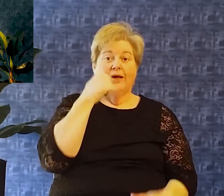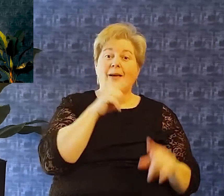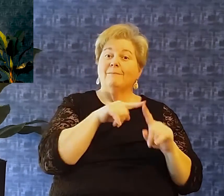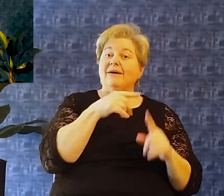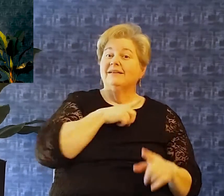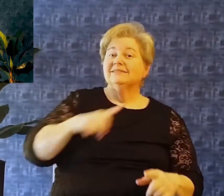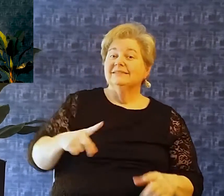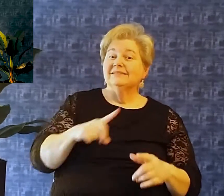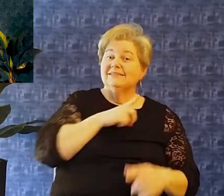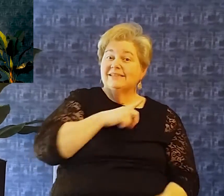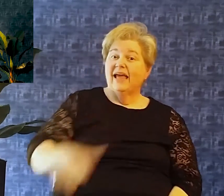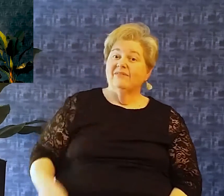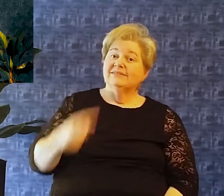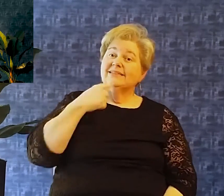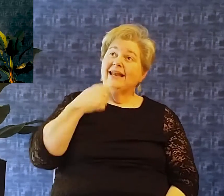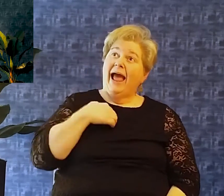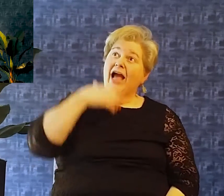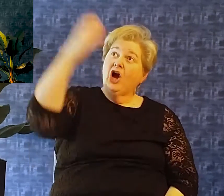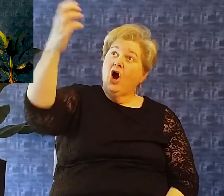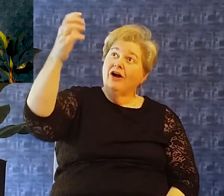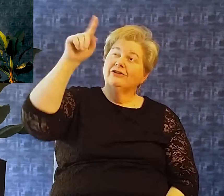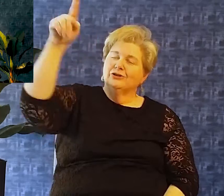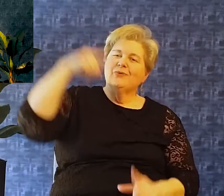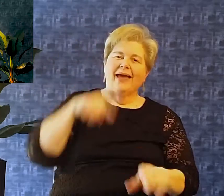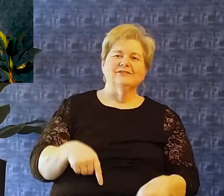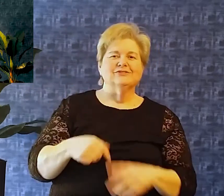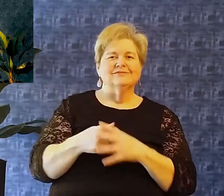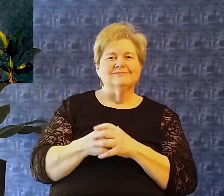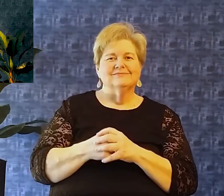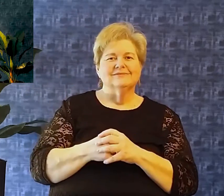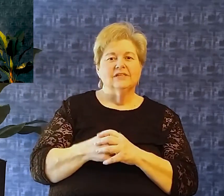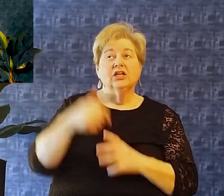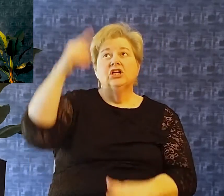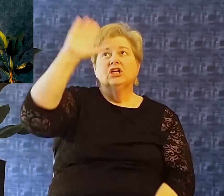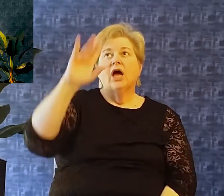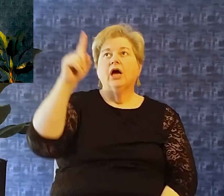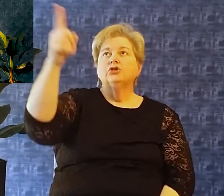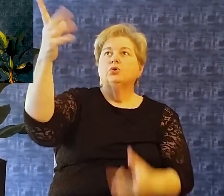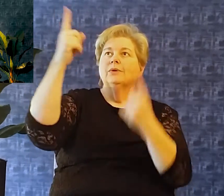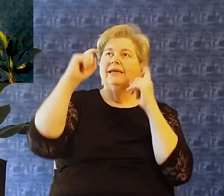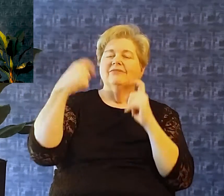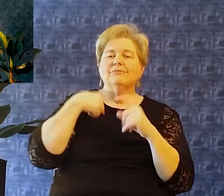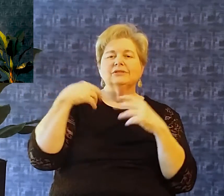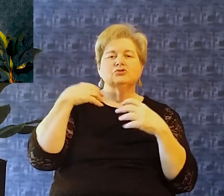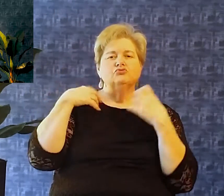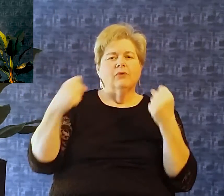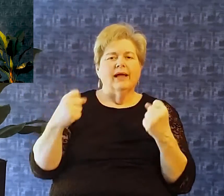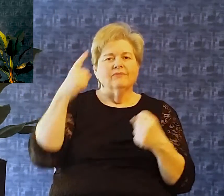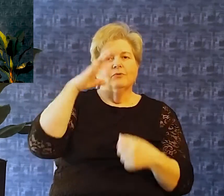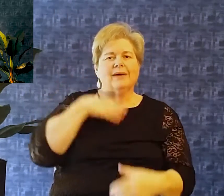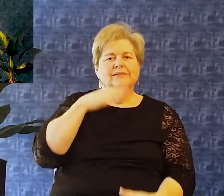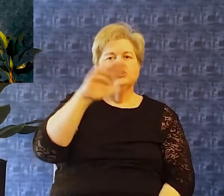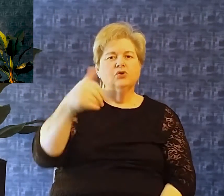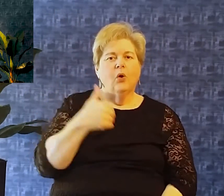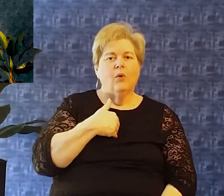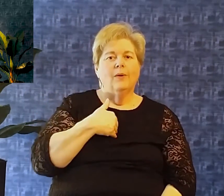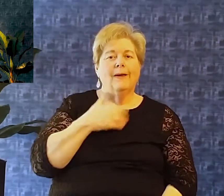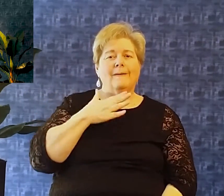says On the day I called The psalmist says You answered me And God you Strengthened my soul